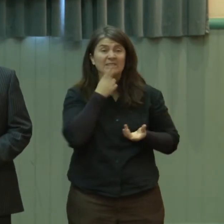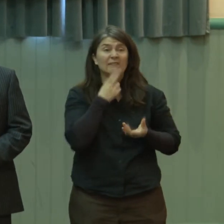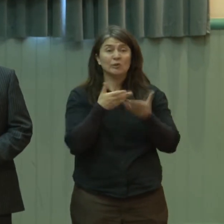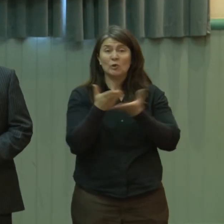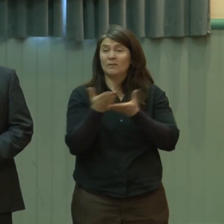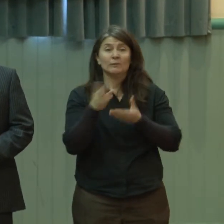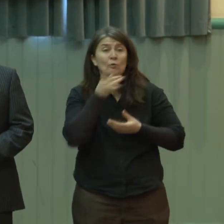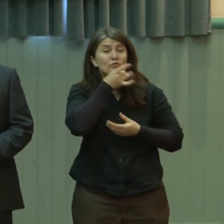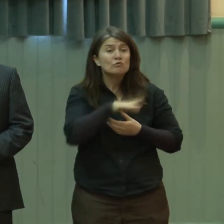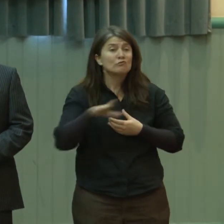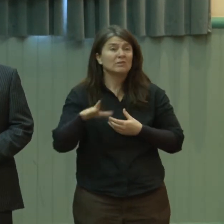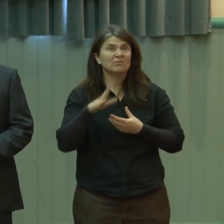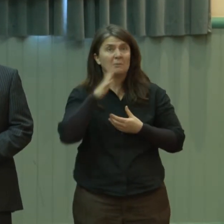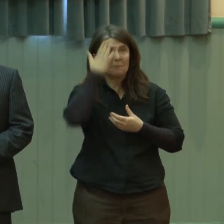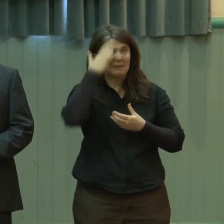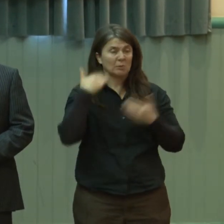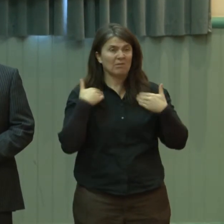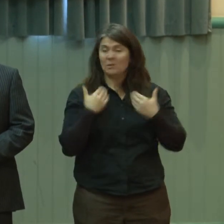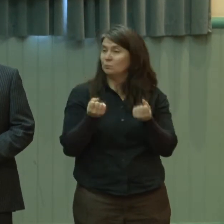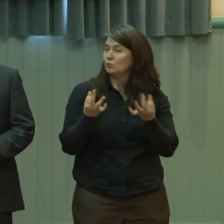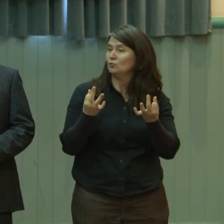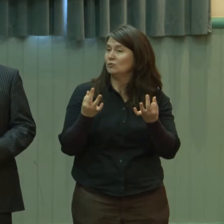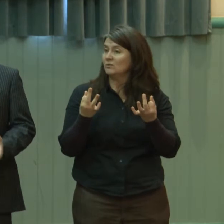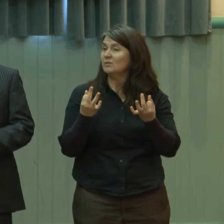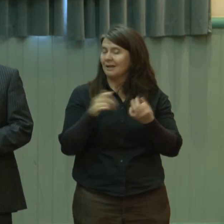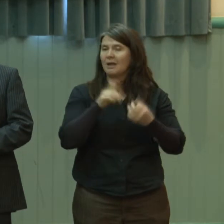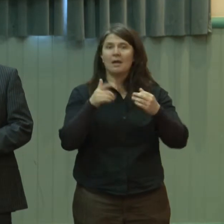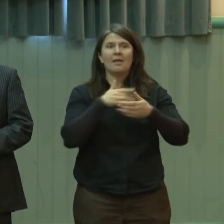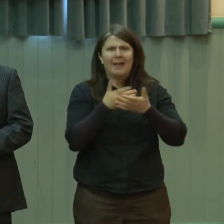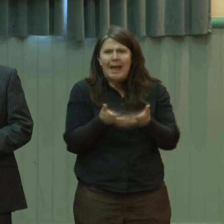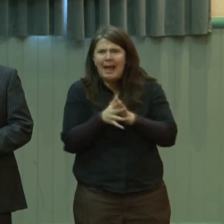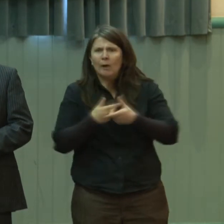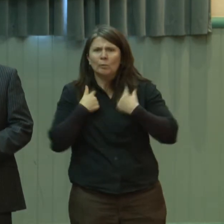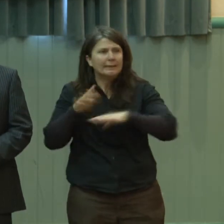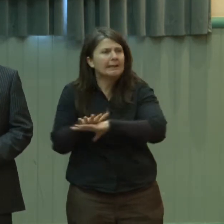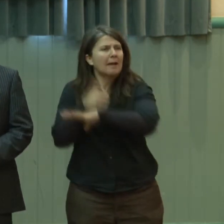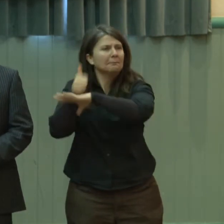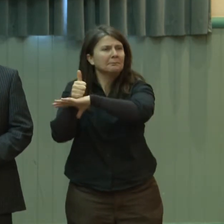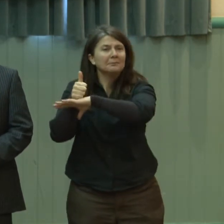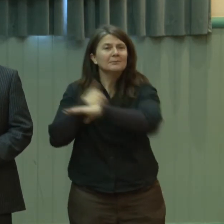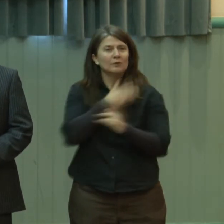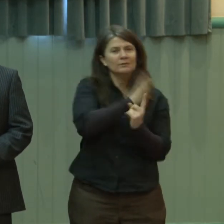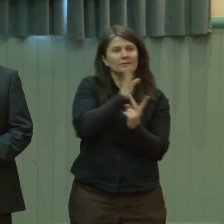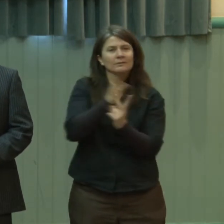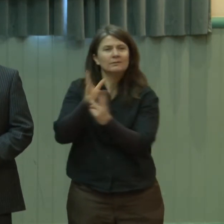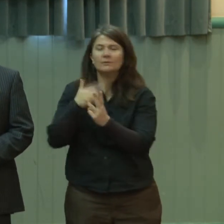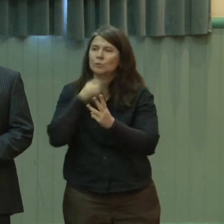services to help them with those difficulties and then how we set one up. We'll talk a little bit about that service. So